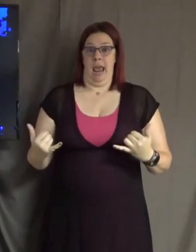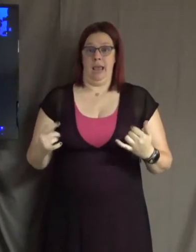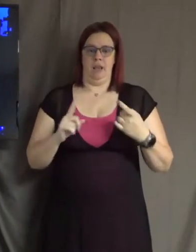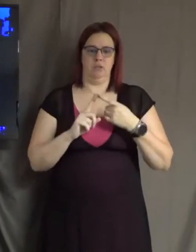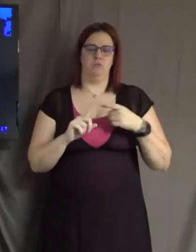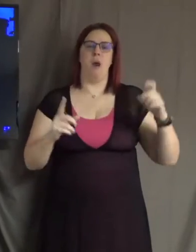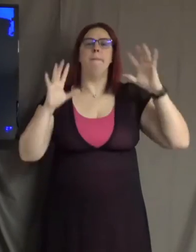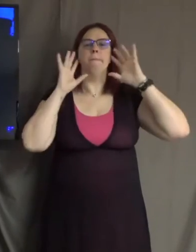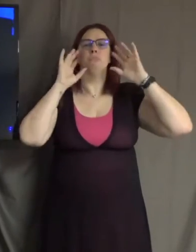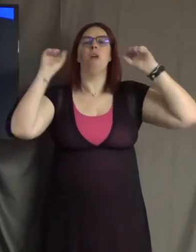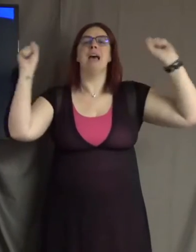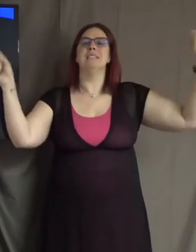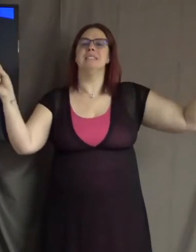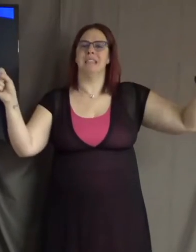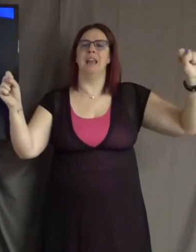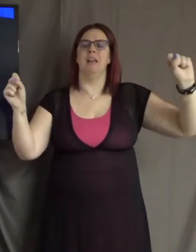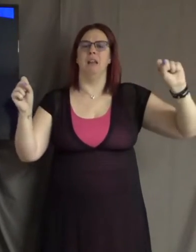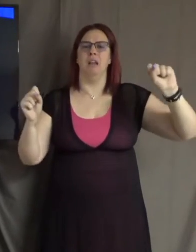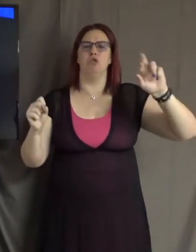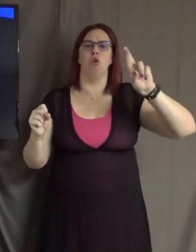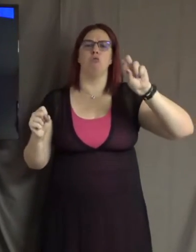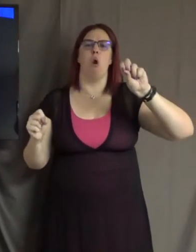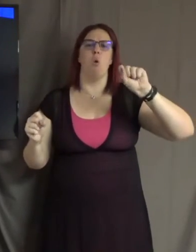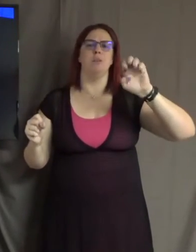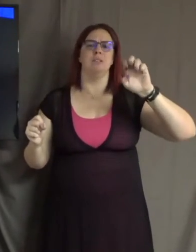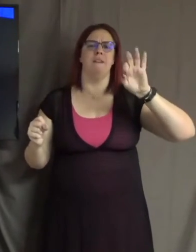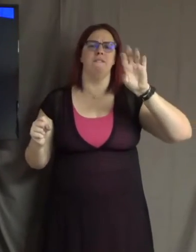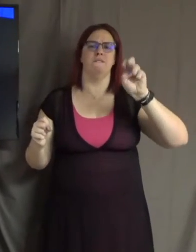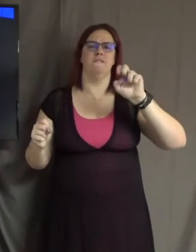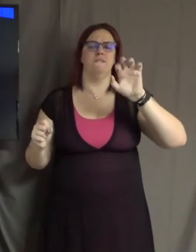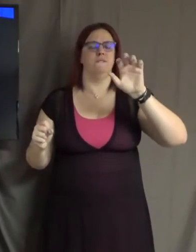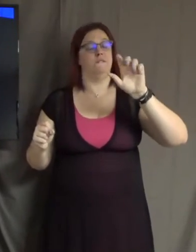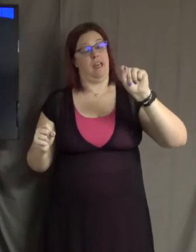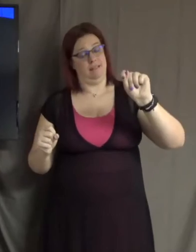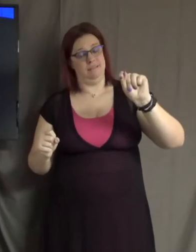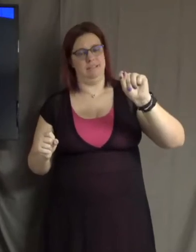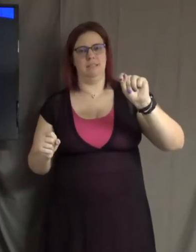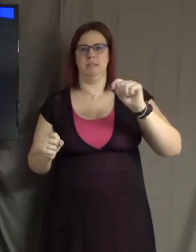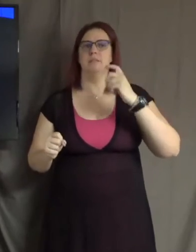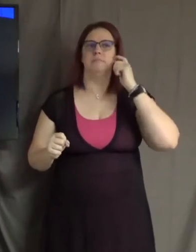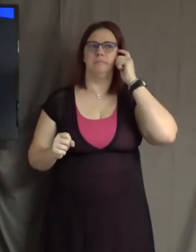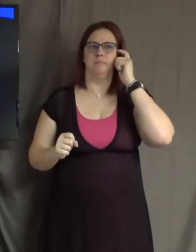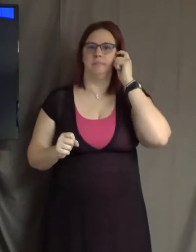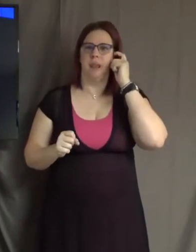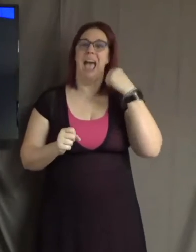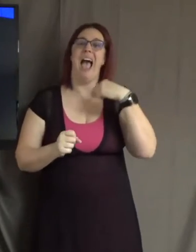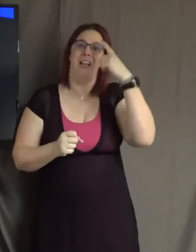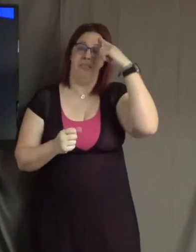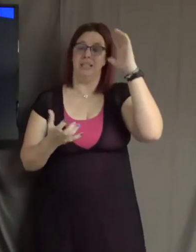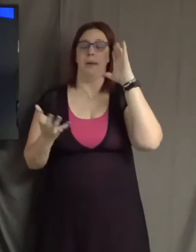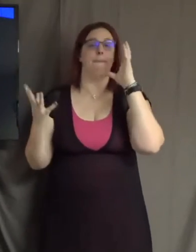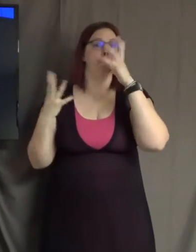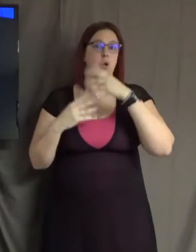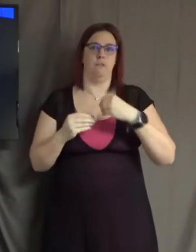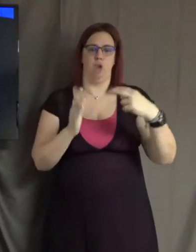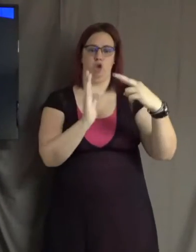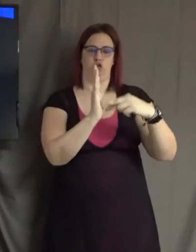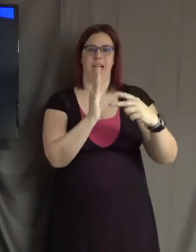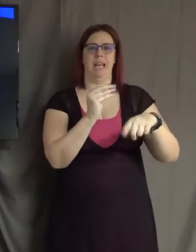Roosevelt that Brené Brown puts in her book that I think is a beautiful reading about the arena and the temptations